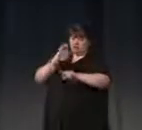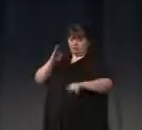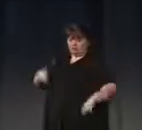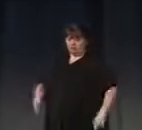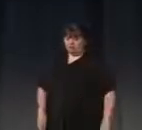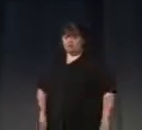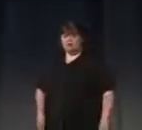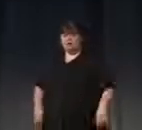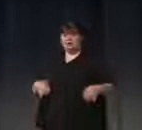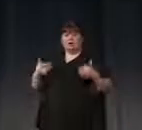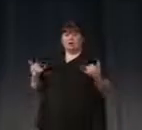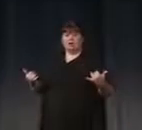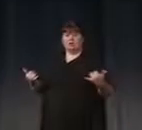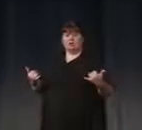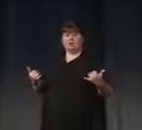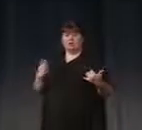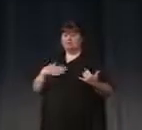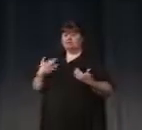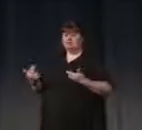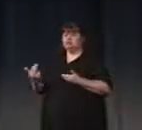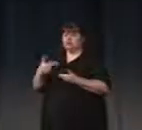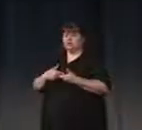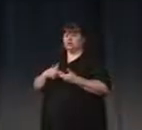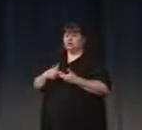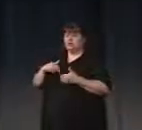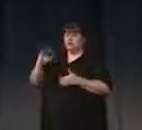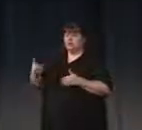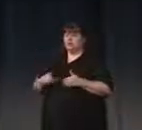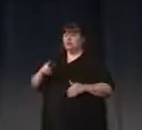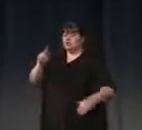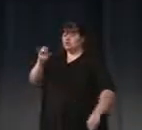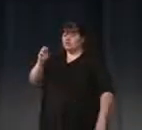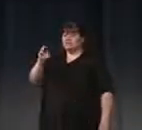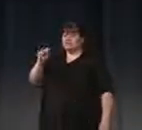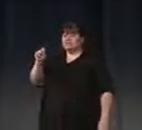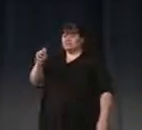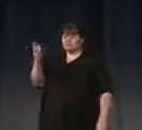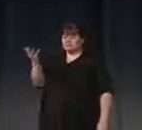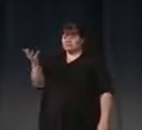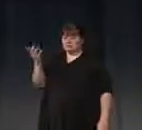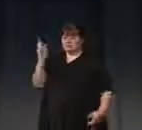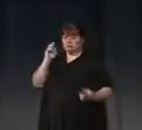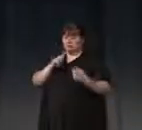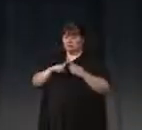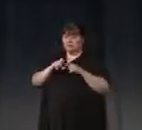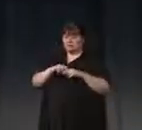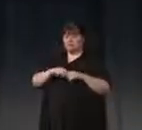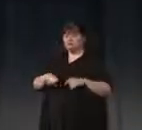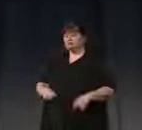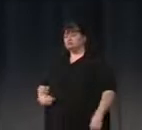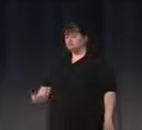At this juncture, join me in welcoming Tomas, wherever he is, to the stage.